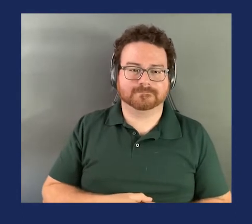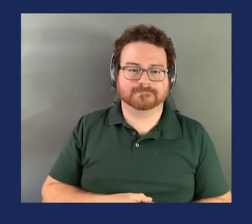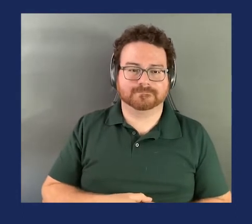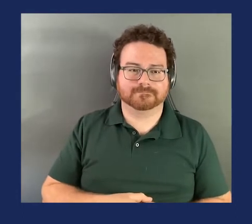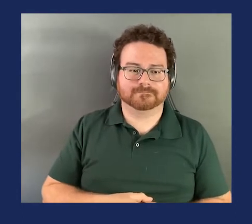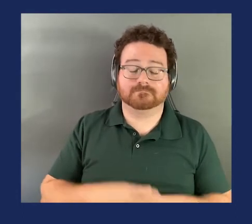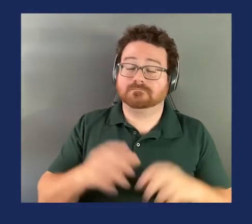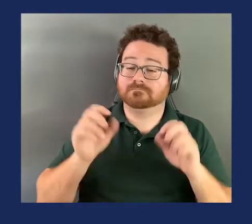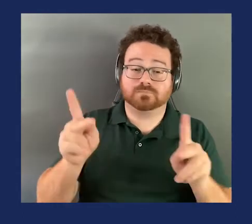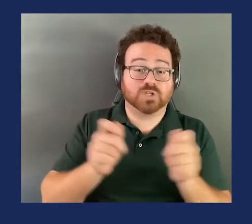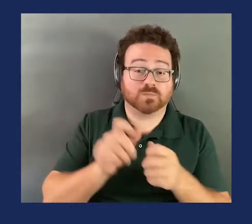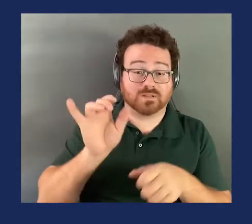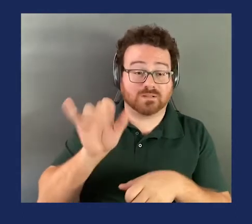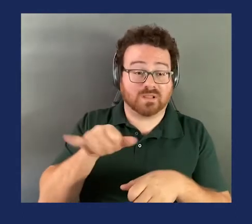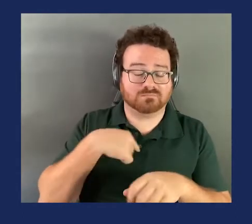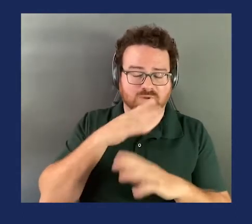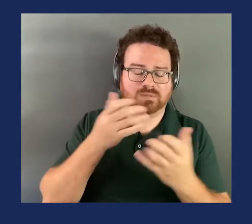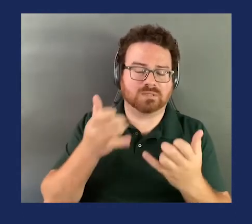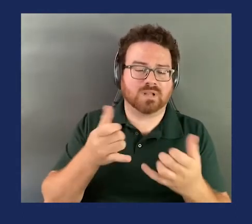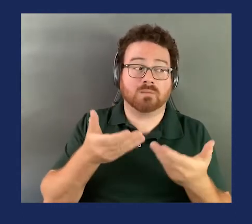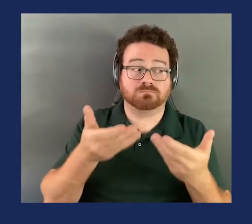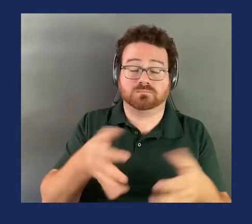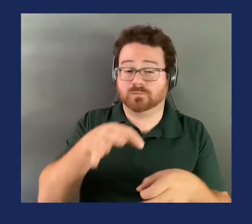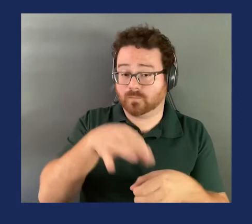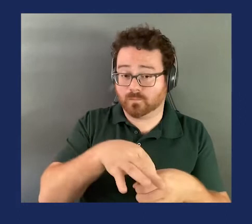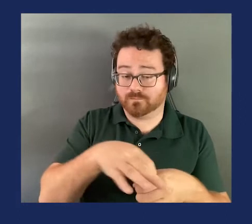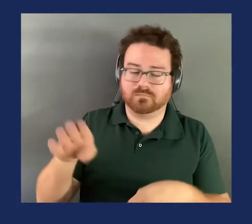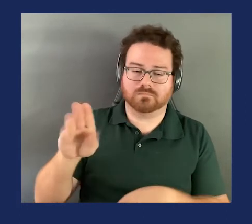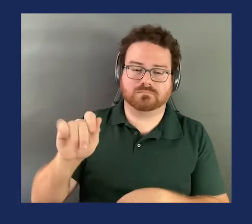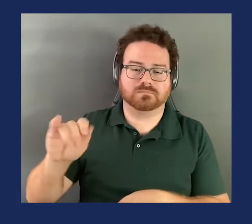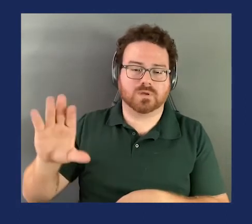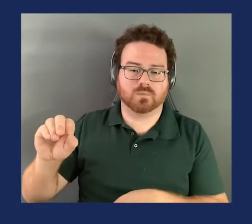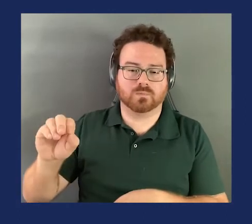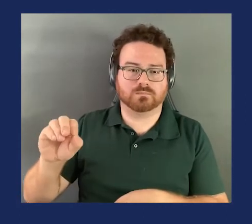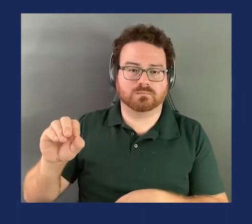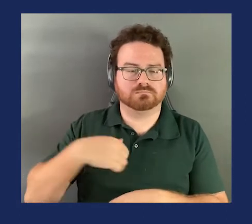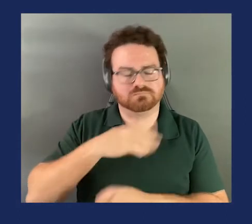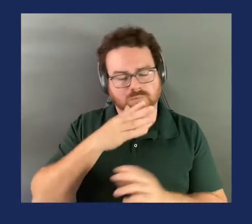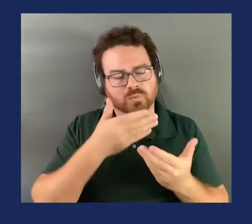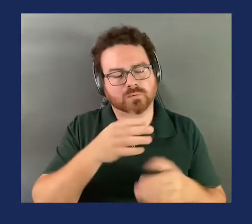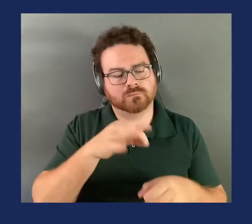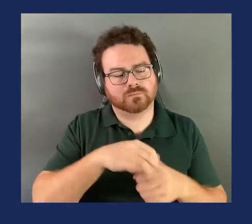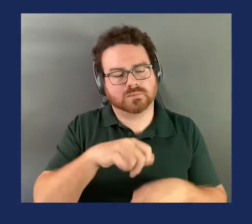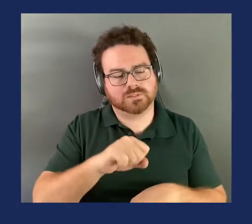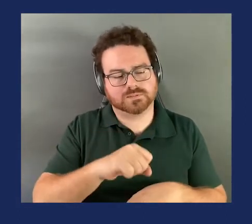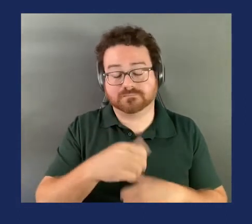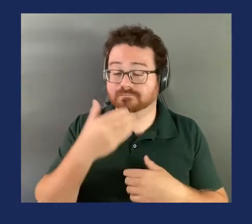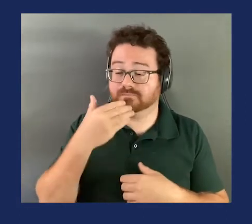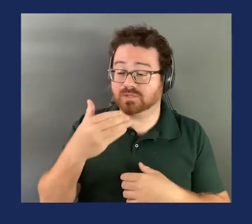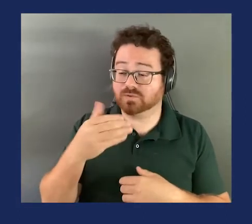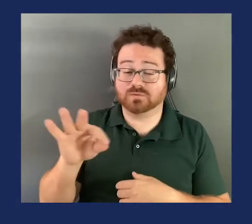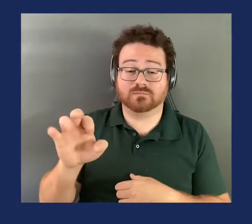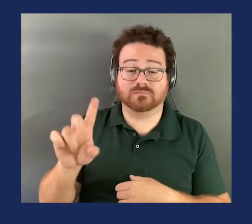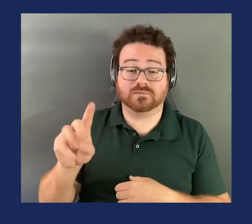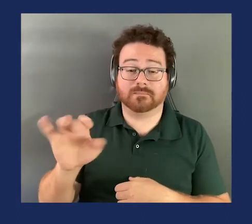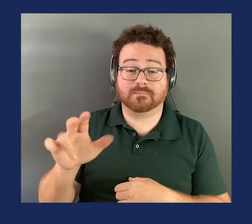With that, I will turn to a vote. Commissioner Bianco, how do you vote? I vote yes. Thank you. Commissioner Feldman,